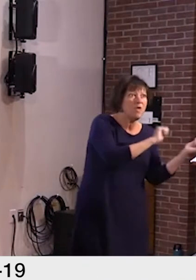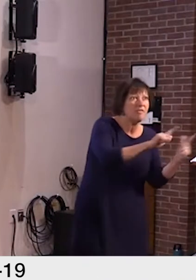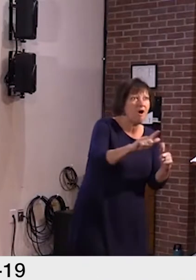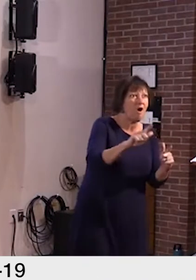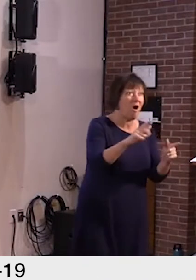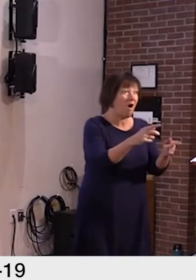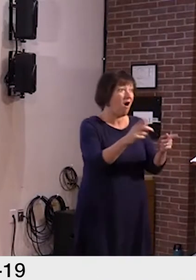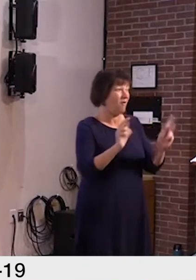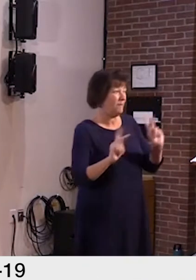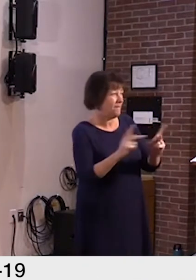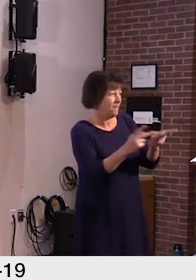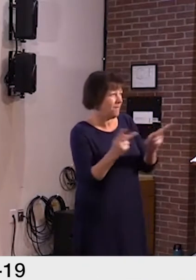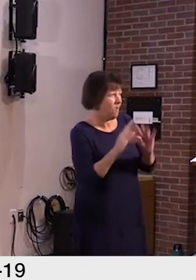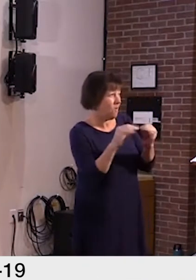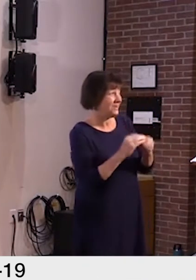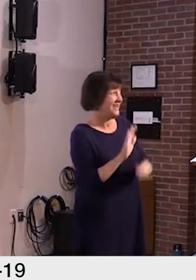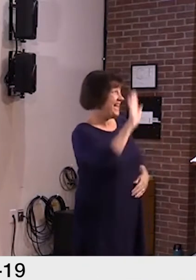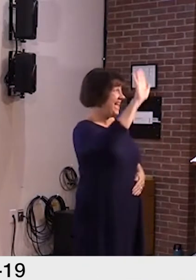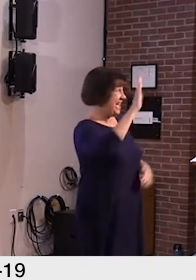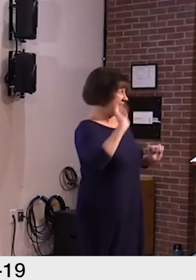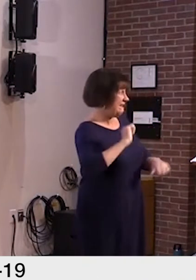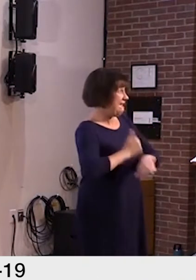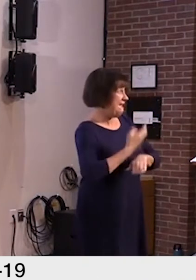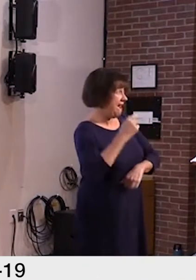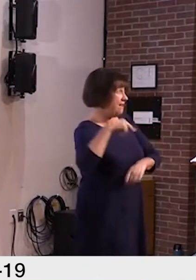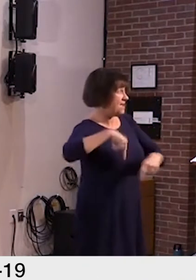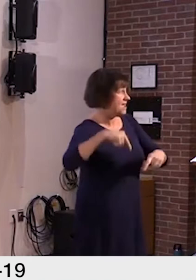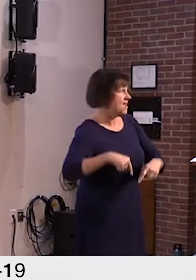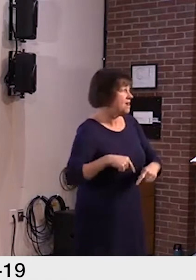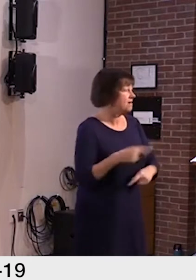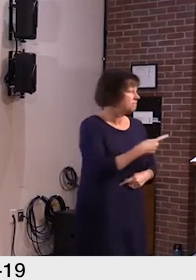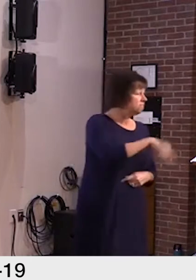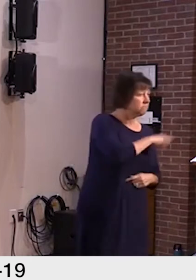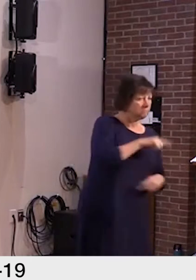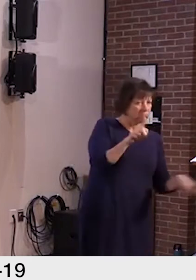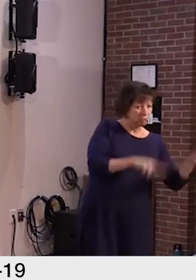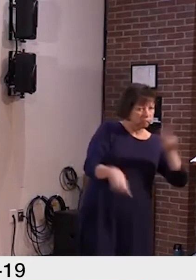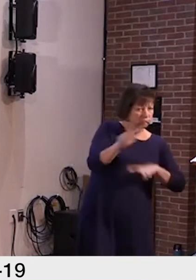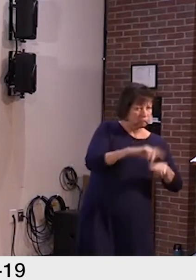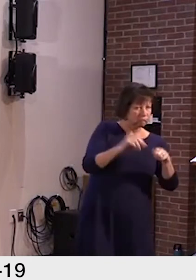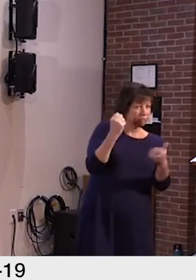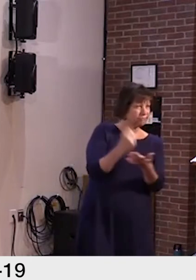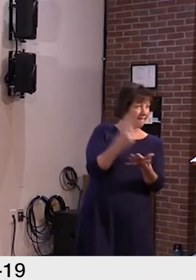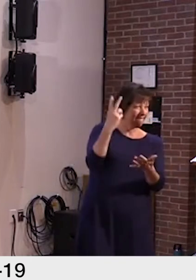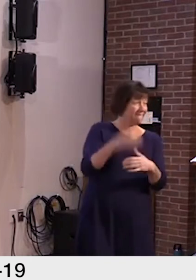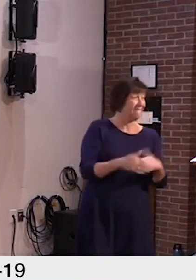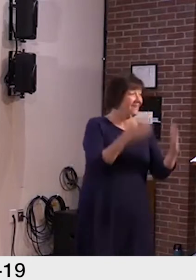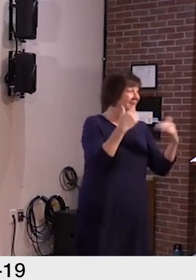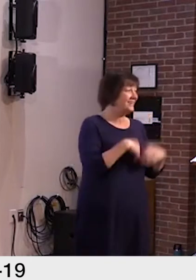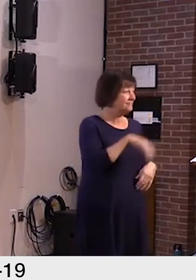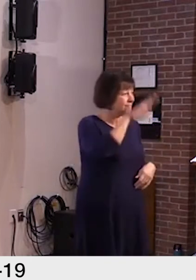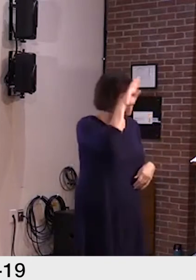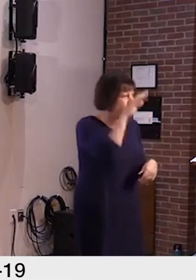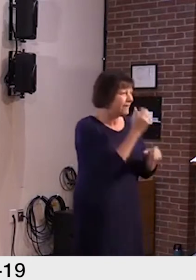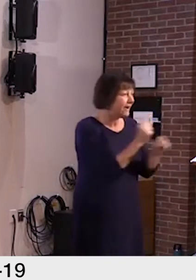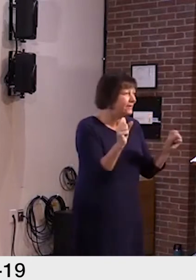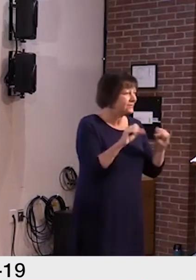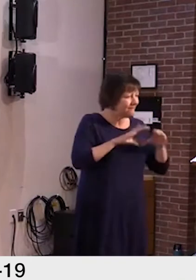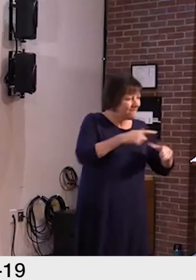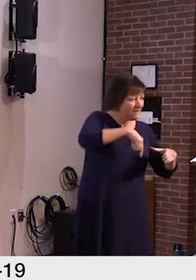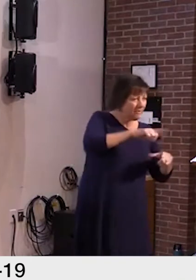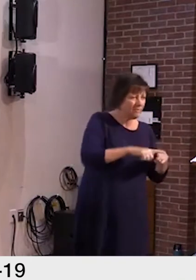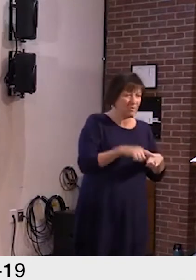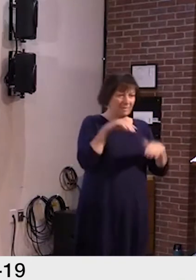support and to make sure that every proposed location is appropriate for the care of children. The division of fire safety has been ensuring that buildings